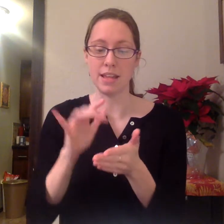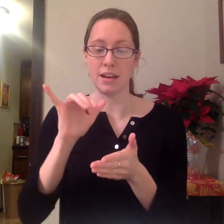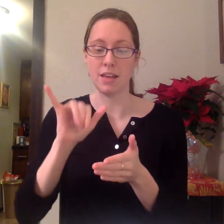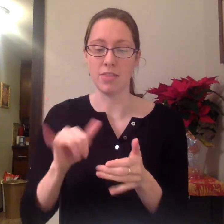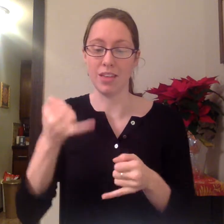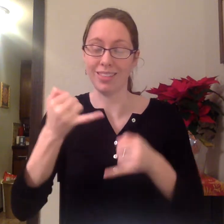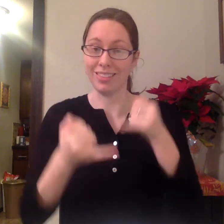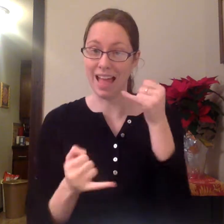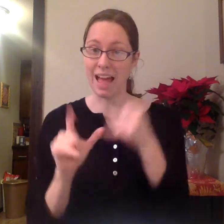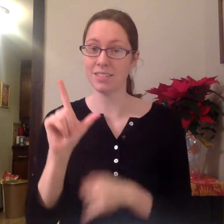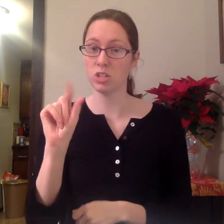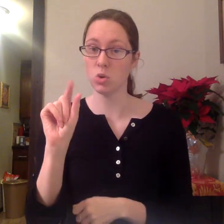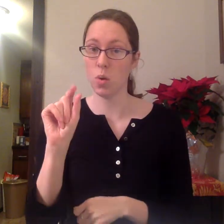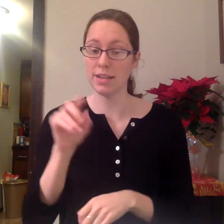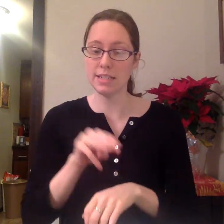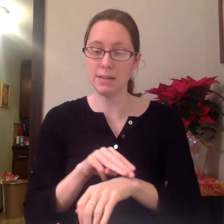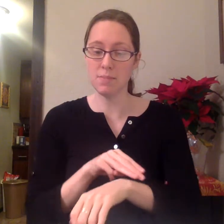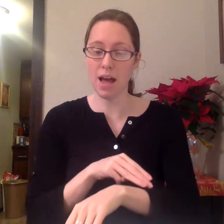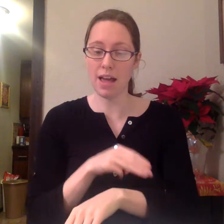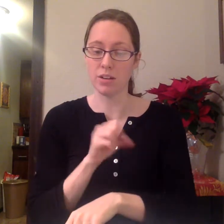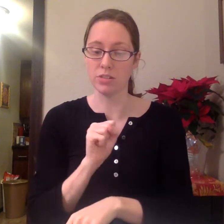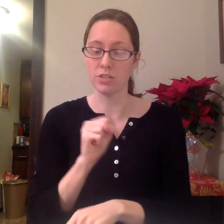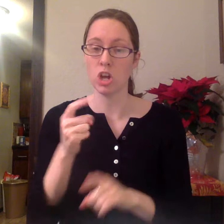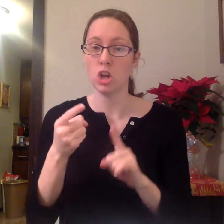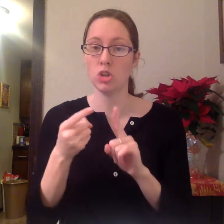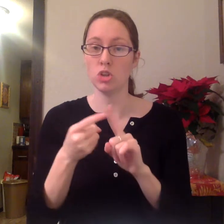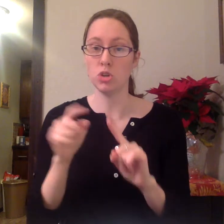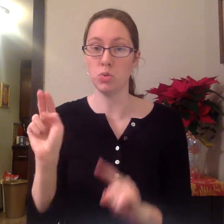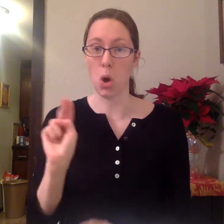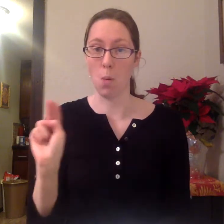the last 20 miles to Gnome.